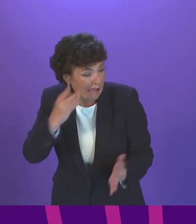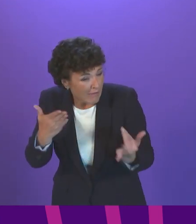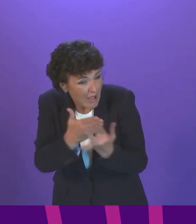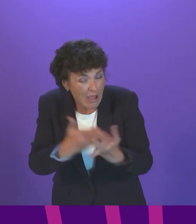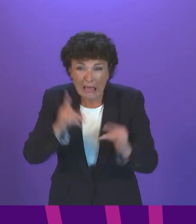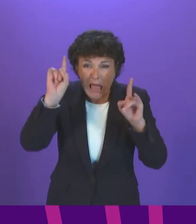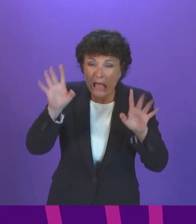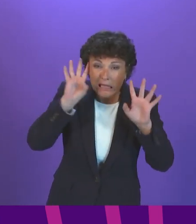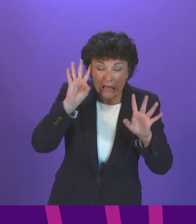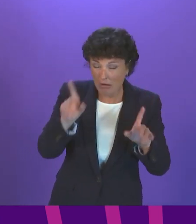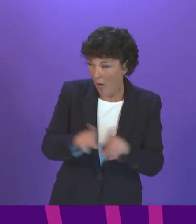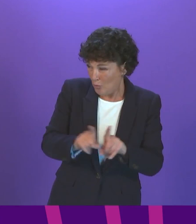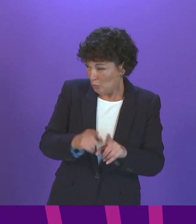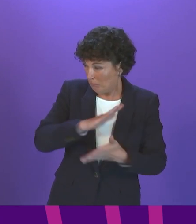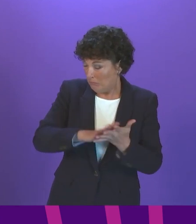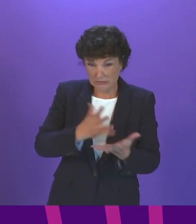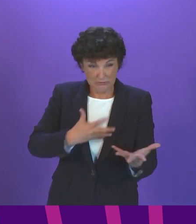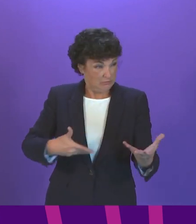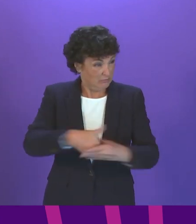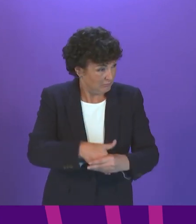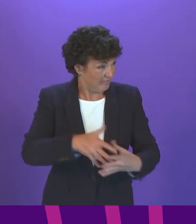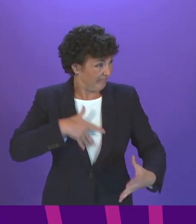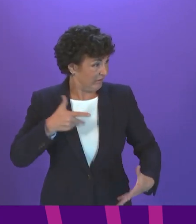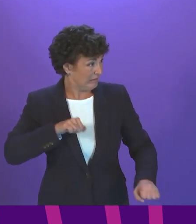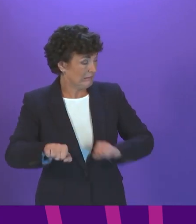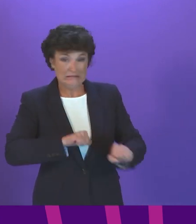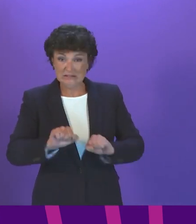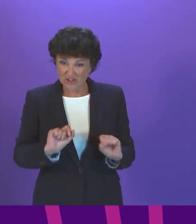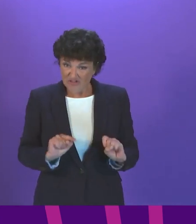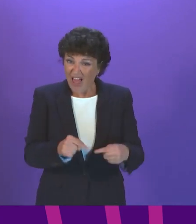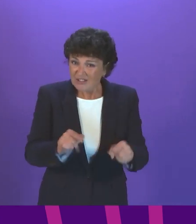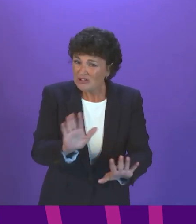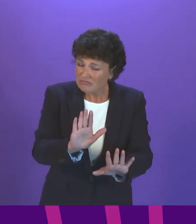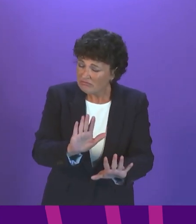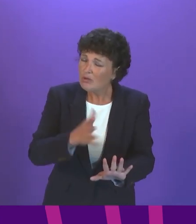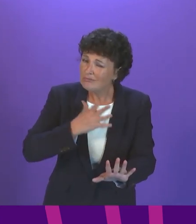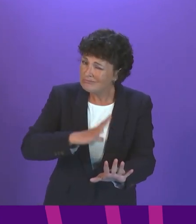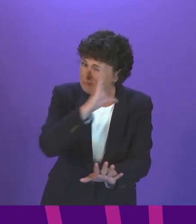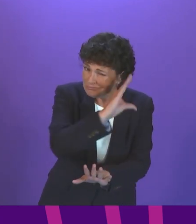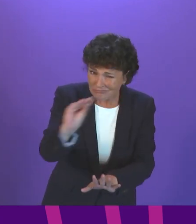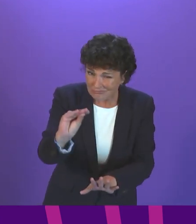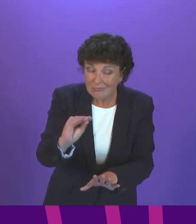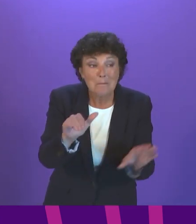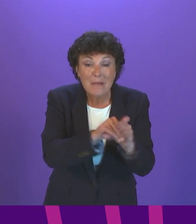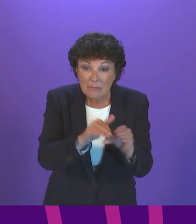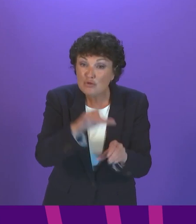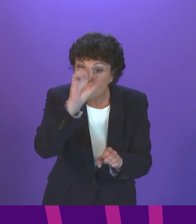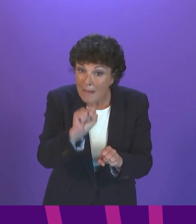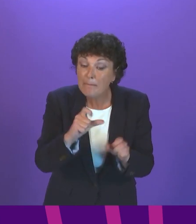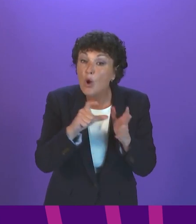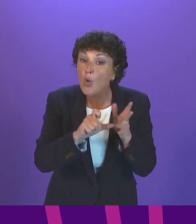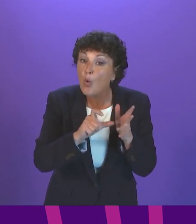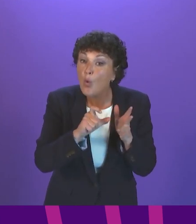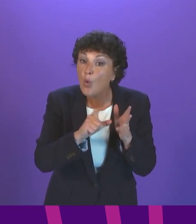and generally it makes their full participation in business very challenging indeed. I would just refer members once again to the code of